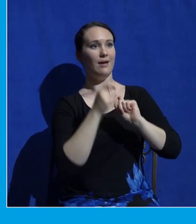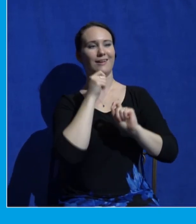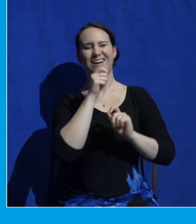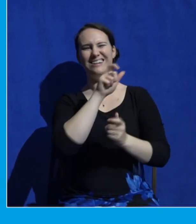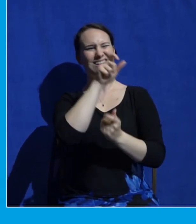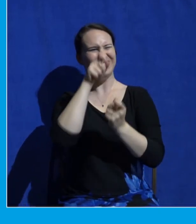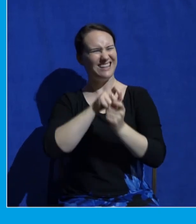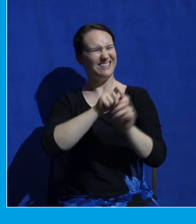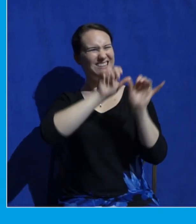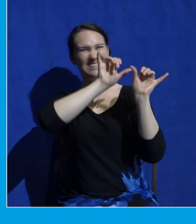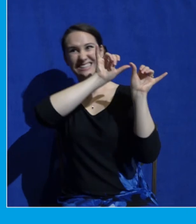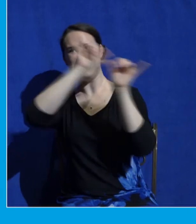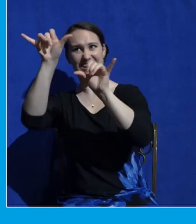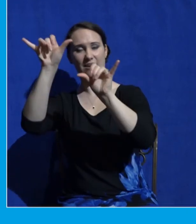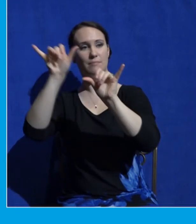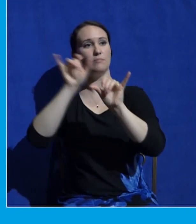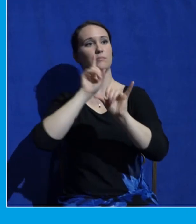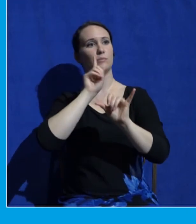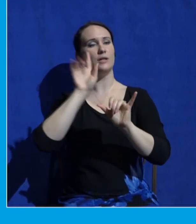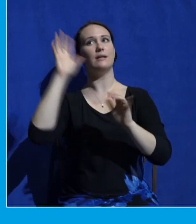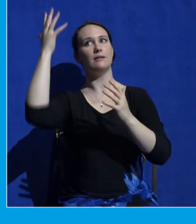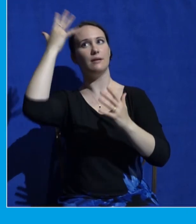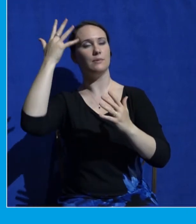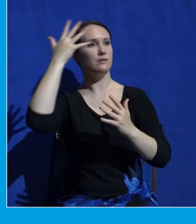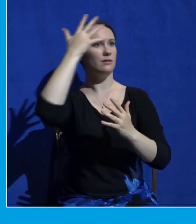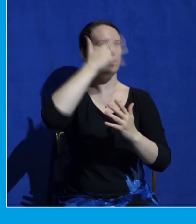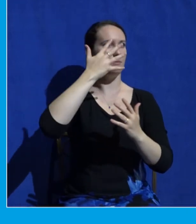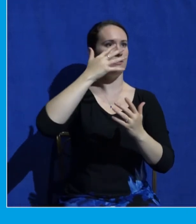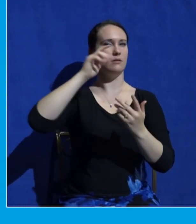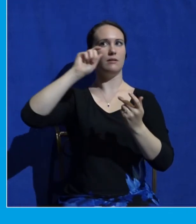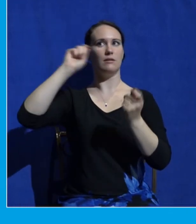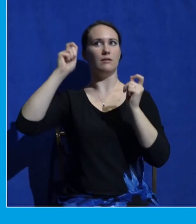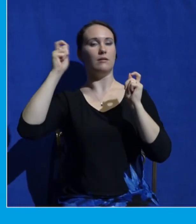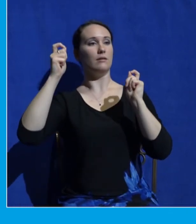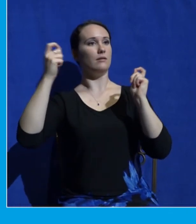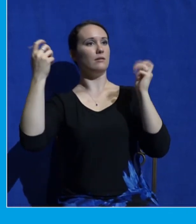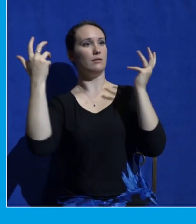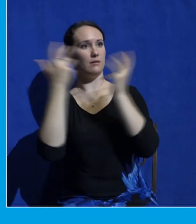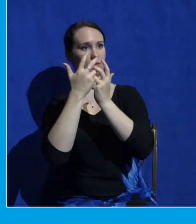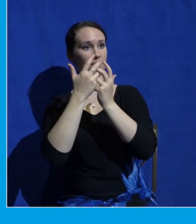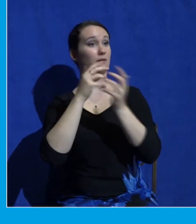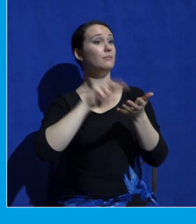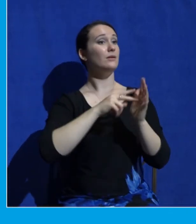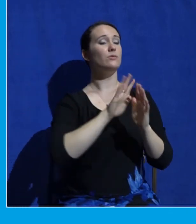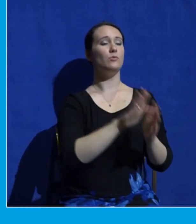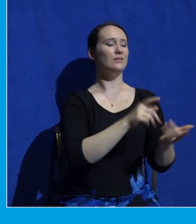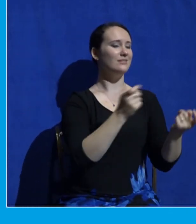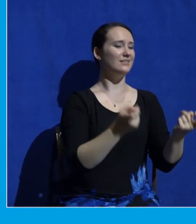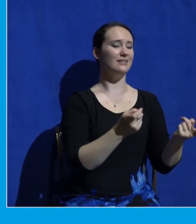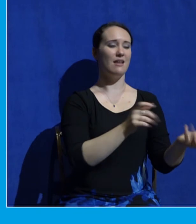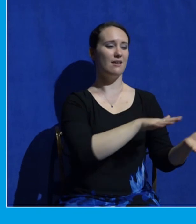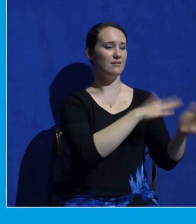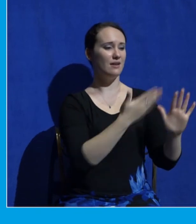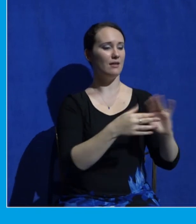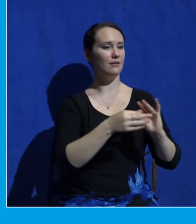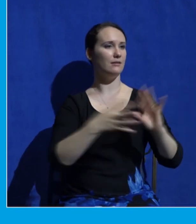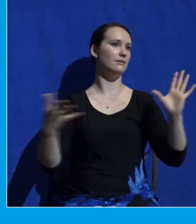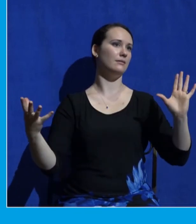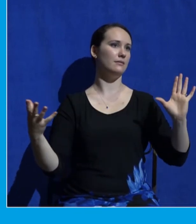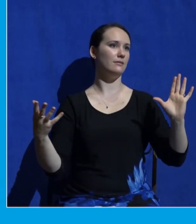ultimately free from suffering and death here's the deal I don't know what circumstances you're walking through in